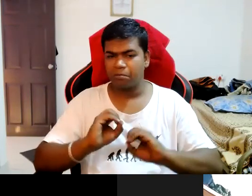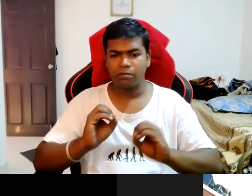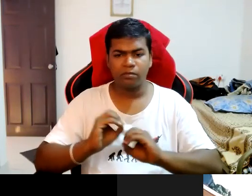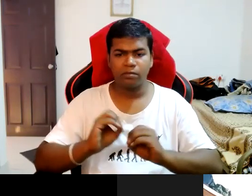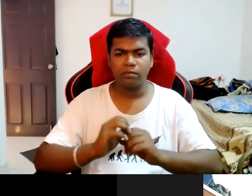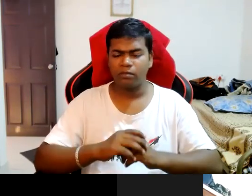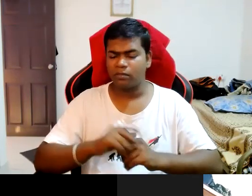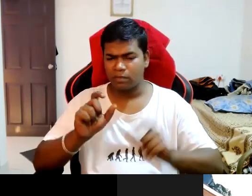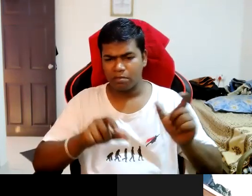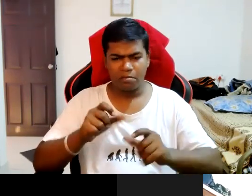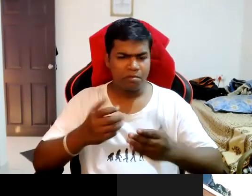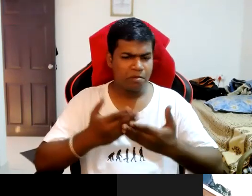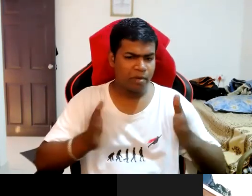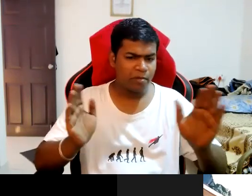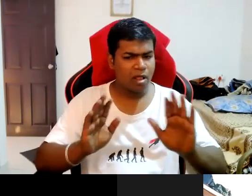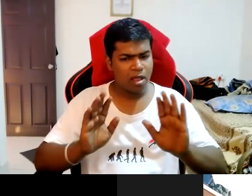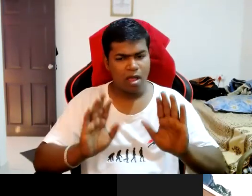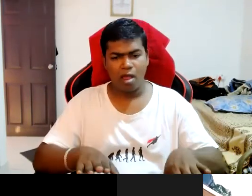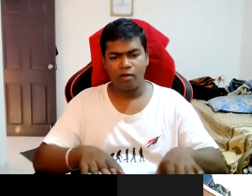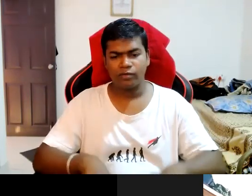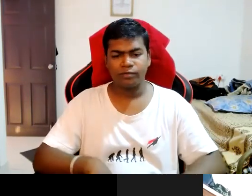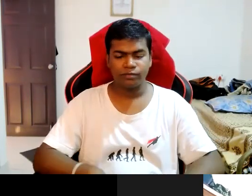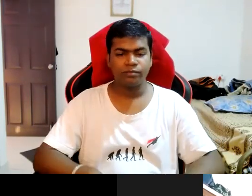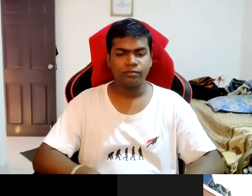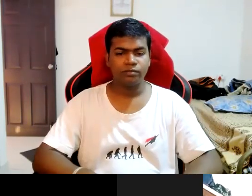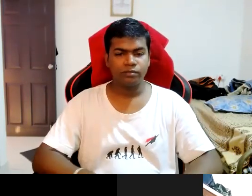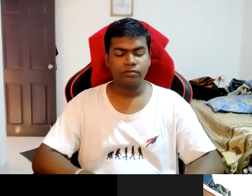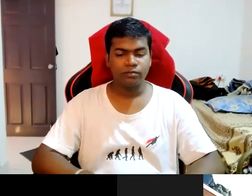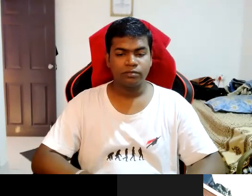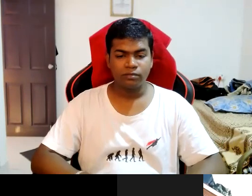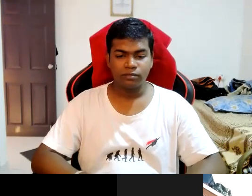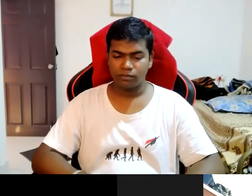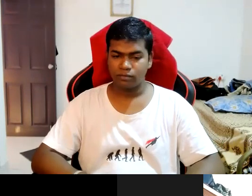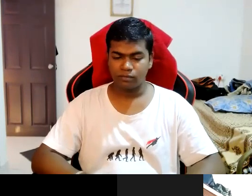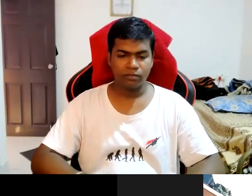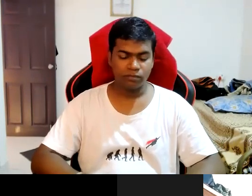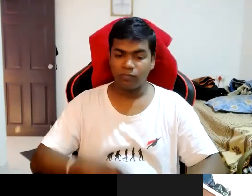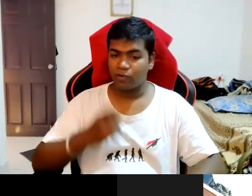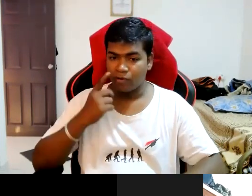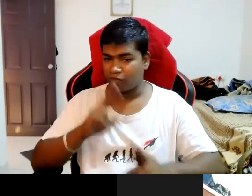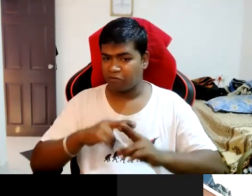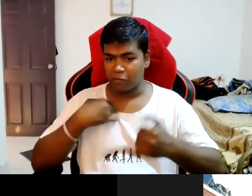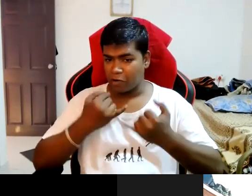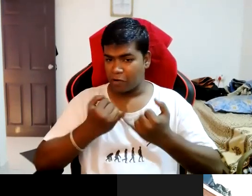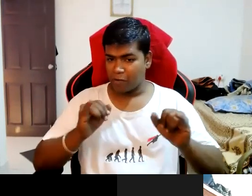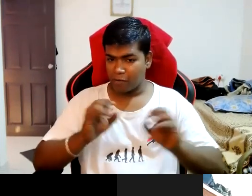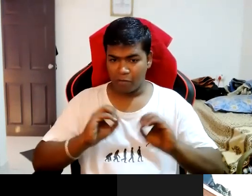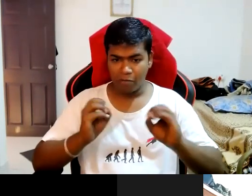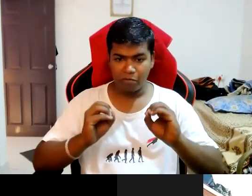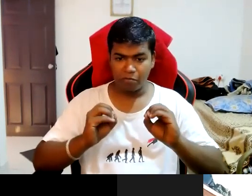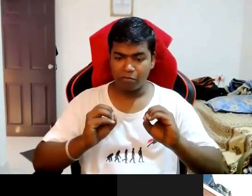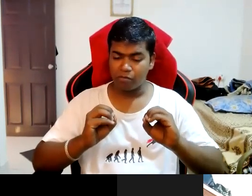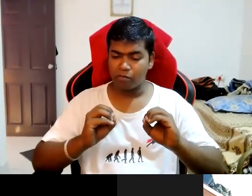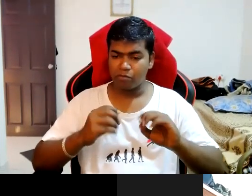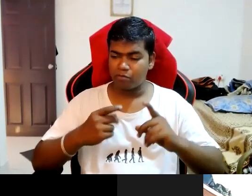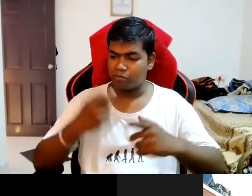someone if you are dependent mentally uh we can't overcome that if you are dependent physically